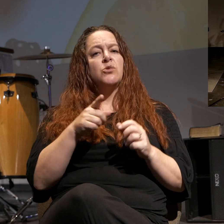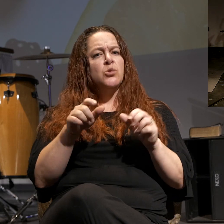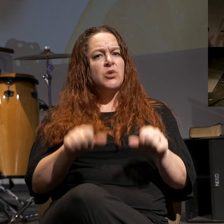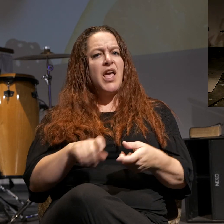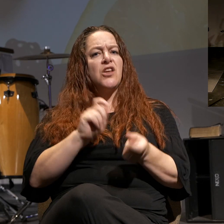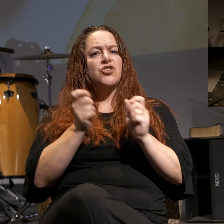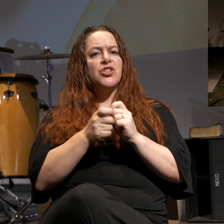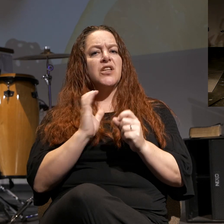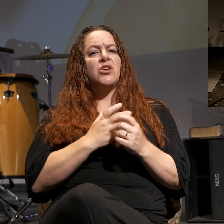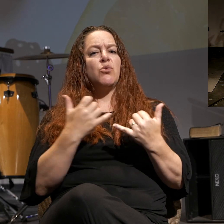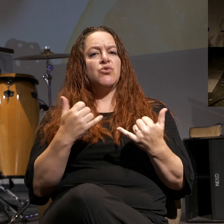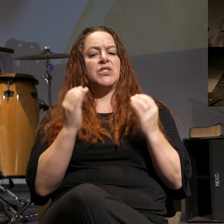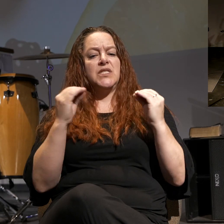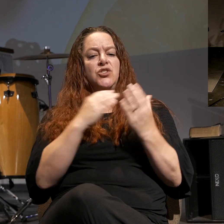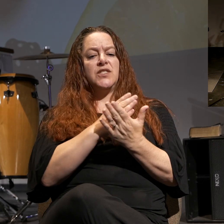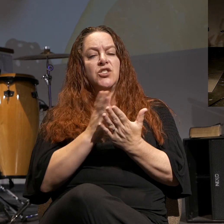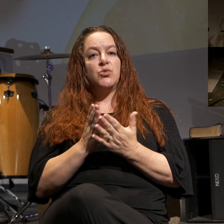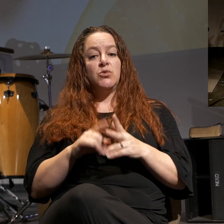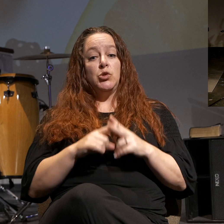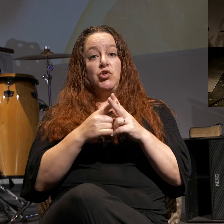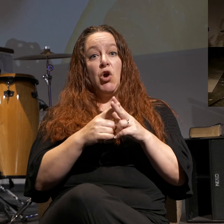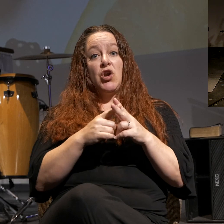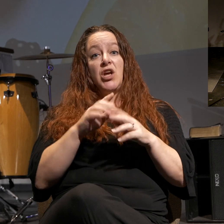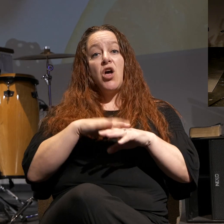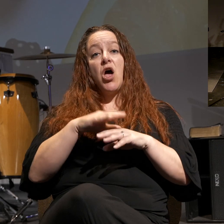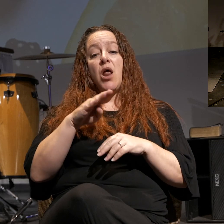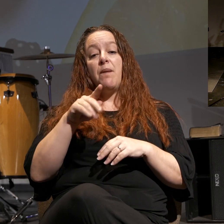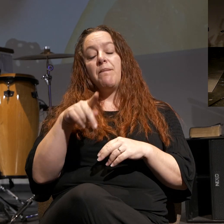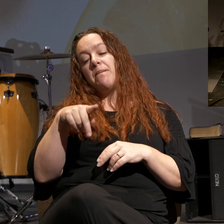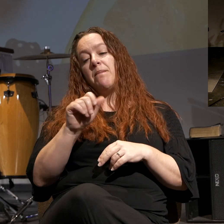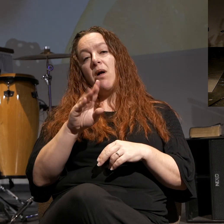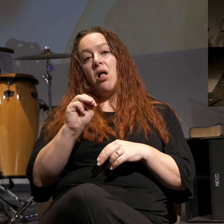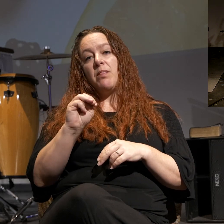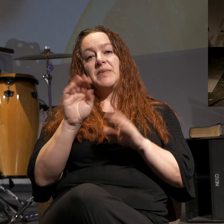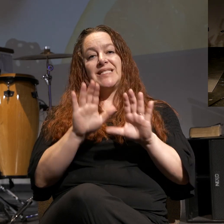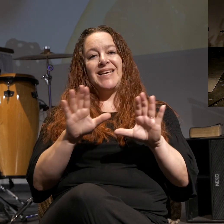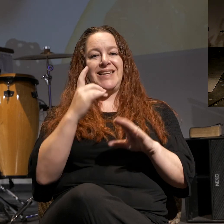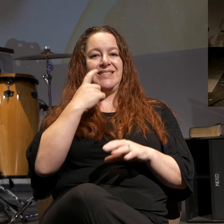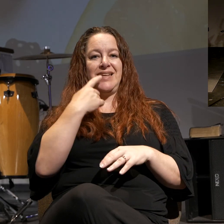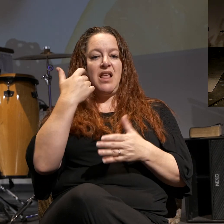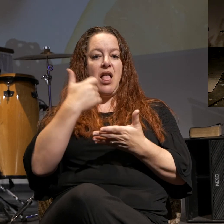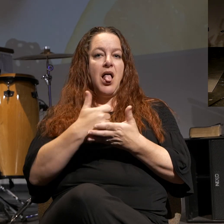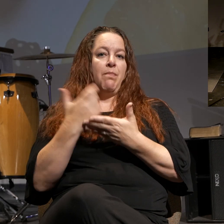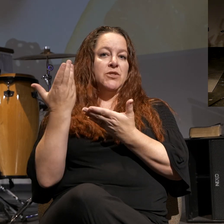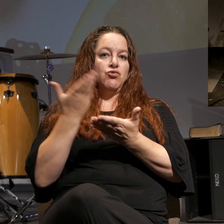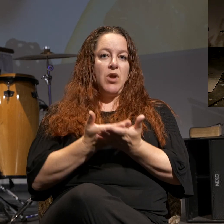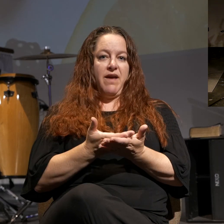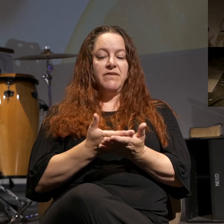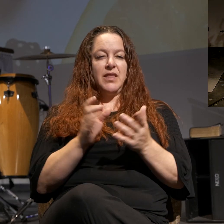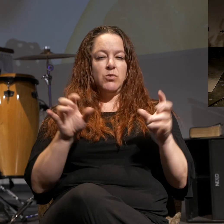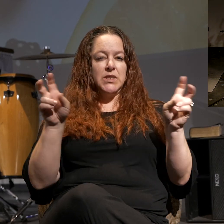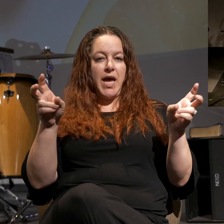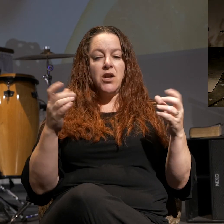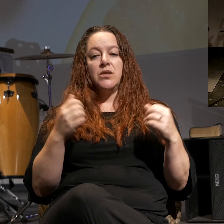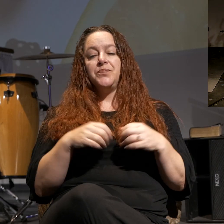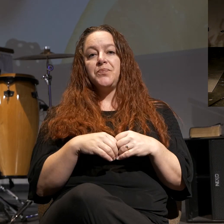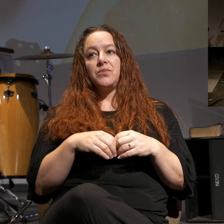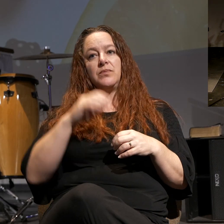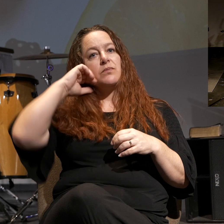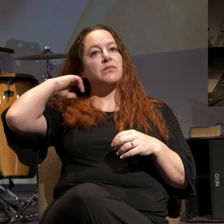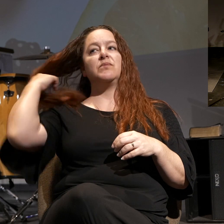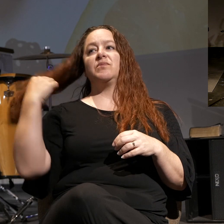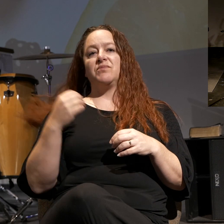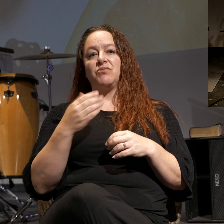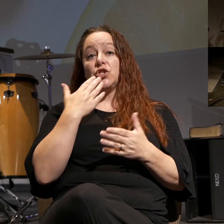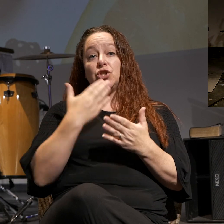Change is our current teaching series. We kicked this off on Palm Sunday. We talked about Help Has Arrived. That was our title. And then we packed the house out